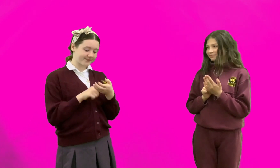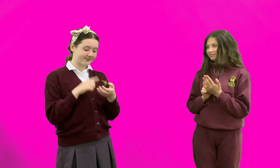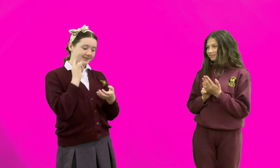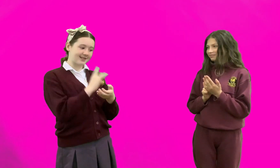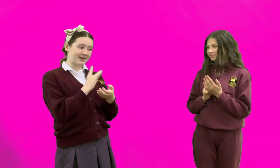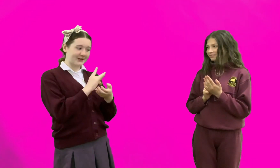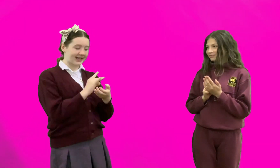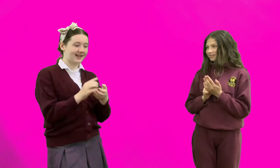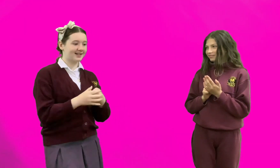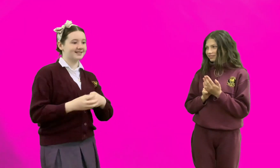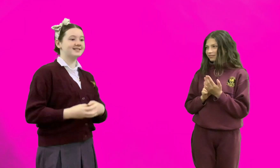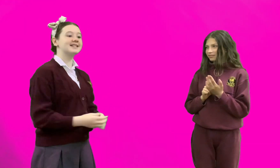Okay.